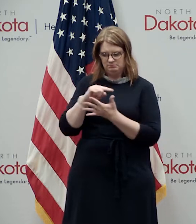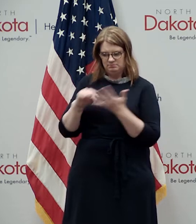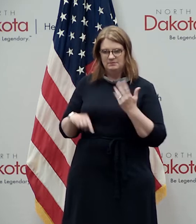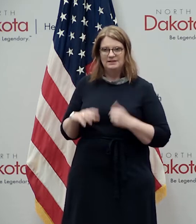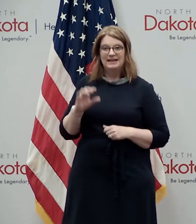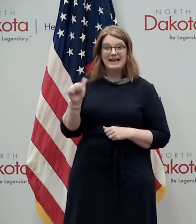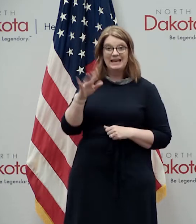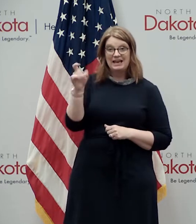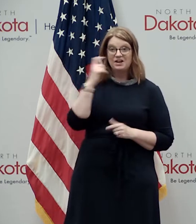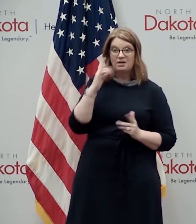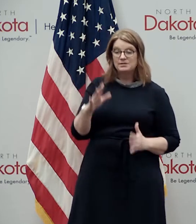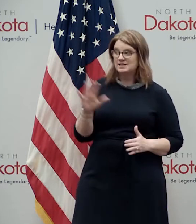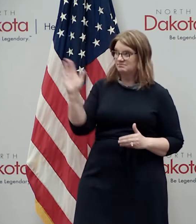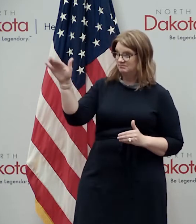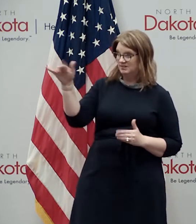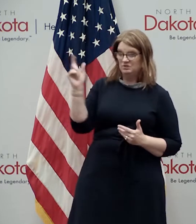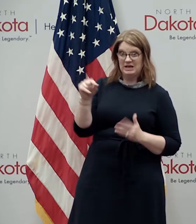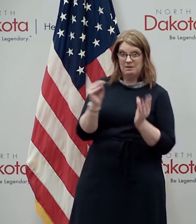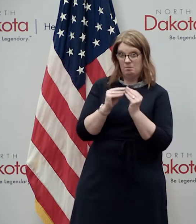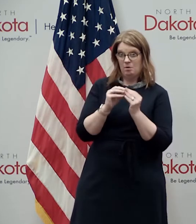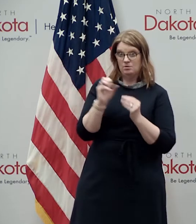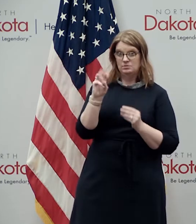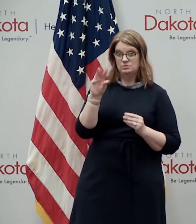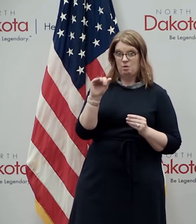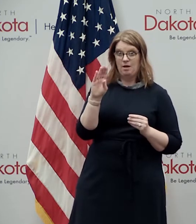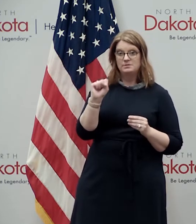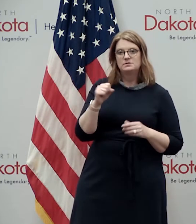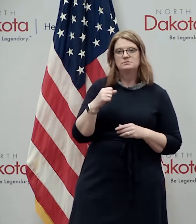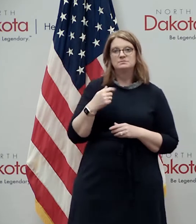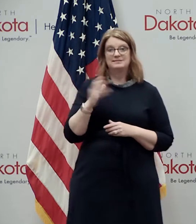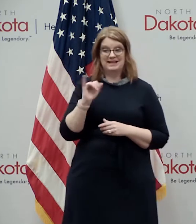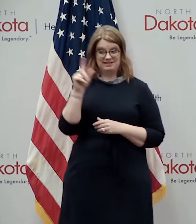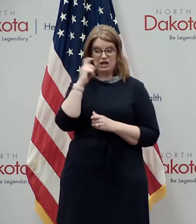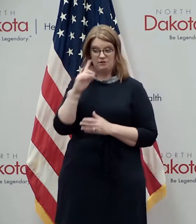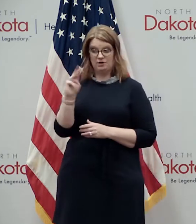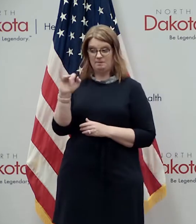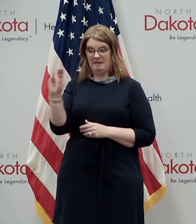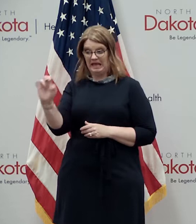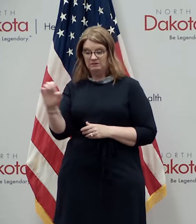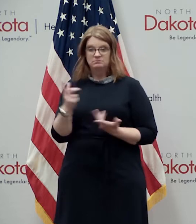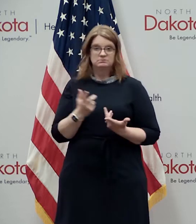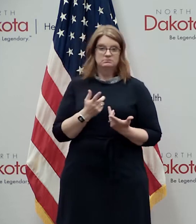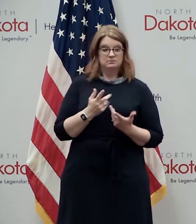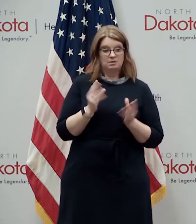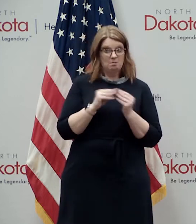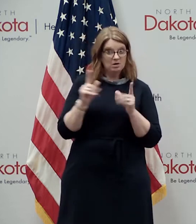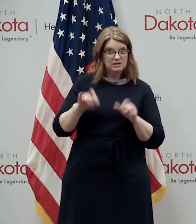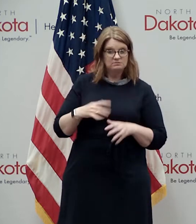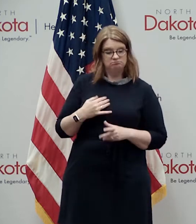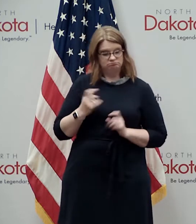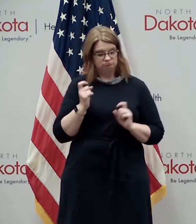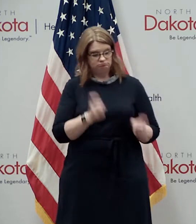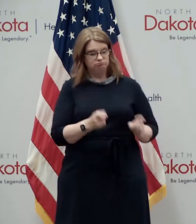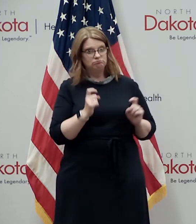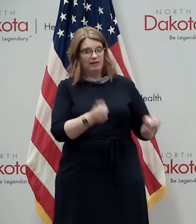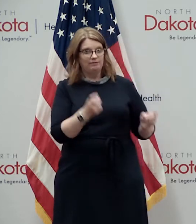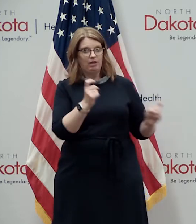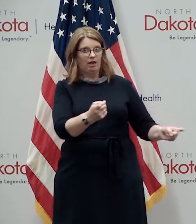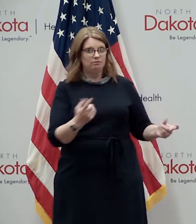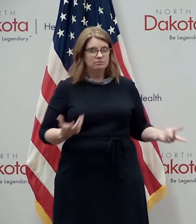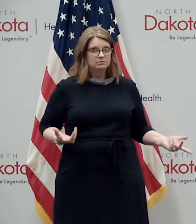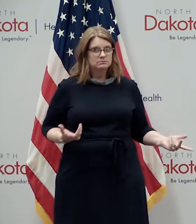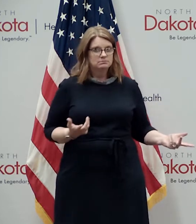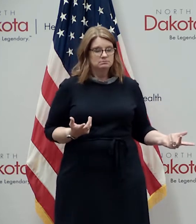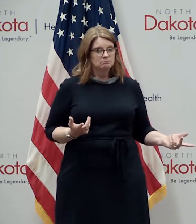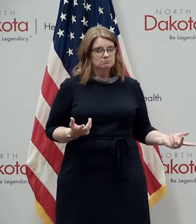we need more swabs like the governor main okay we're gonna get you more swabs we need more tests we'll get you more tests i mean which has been the same with every call